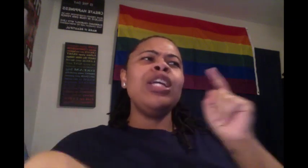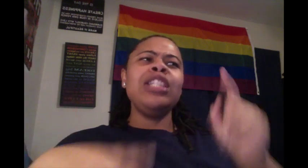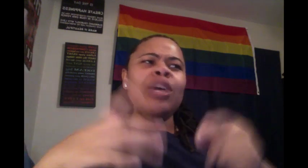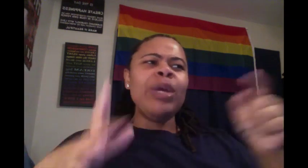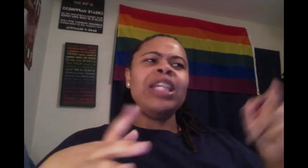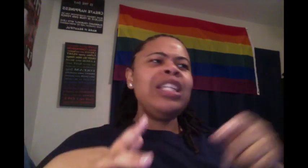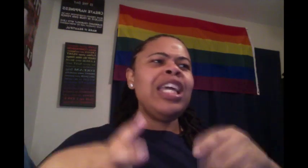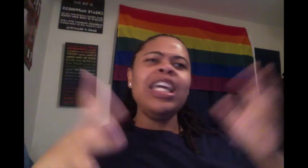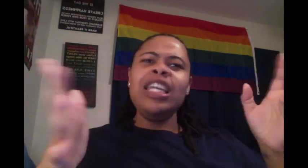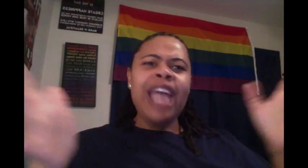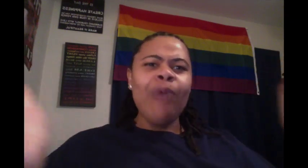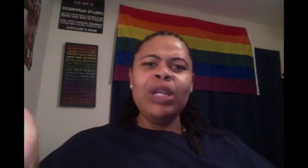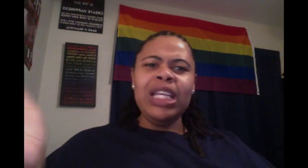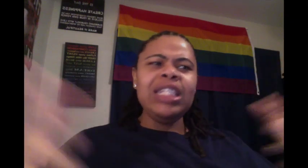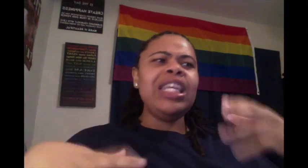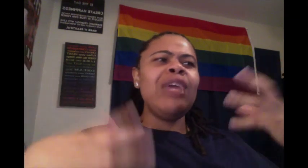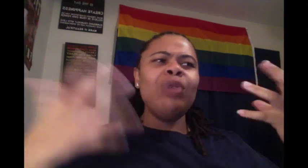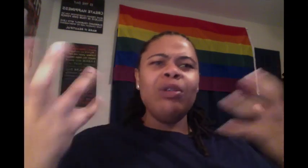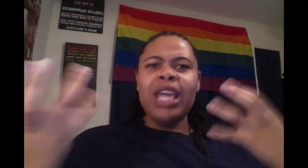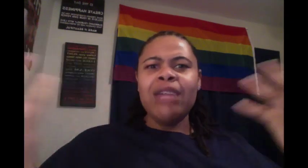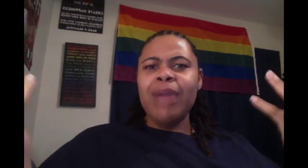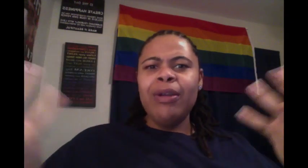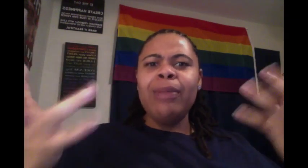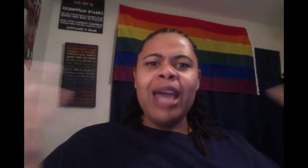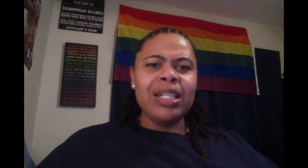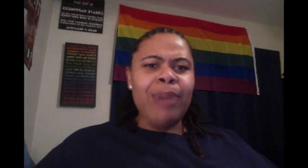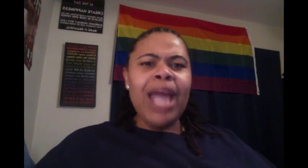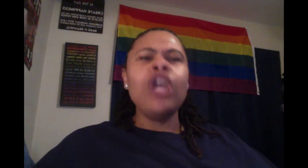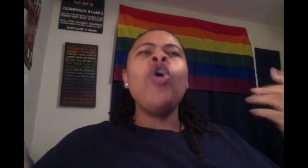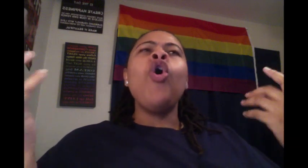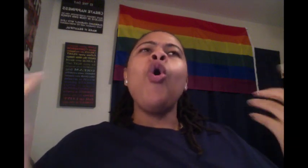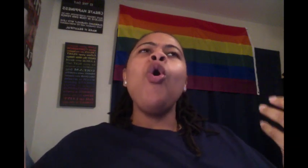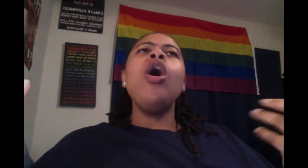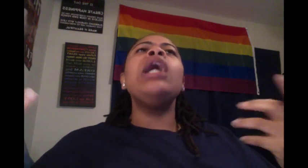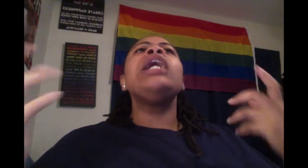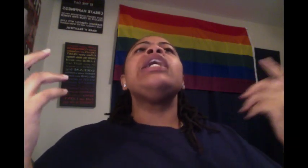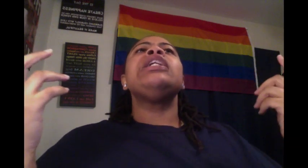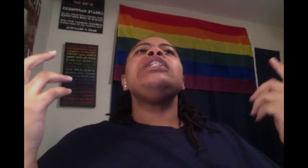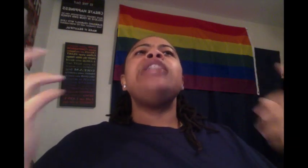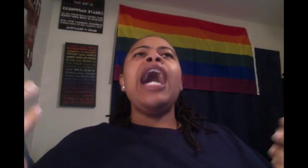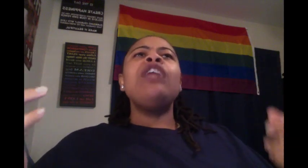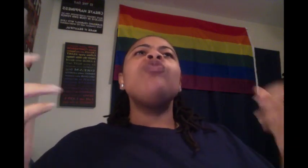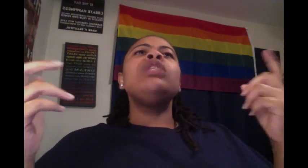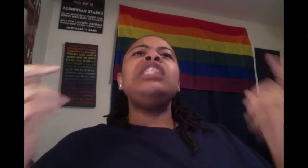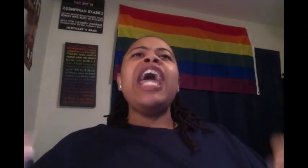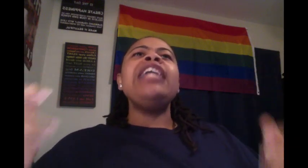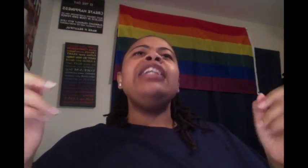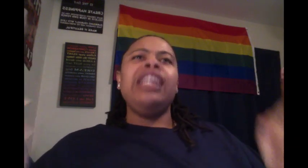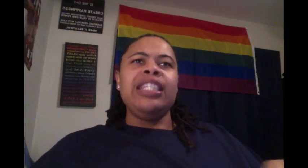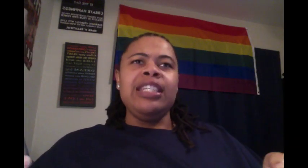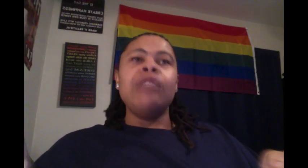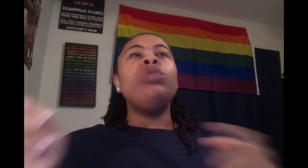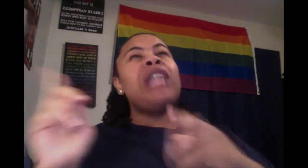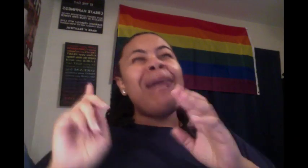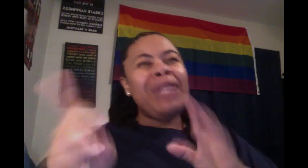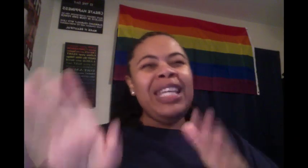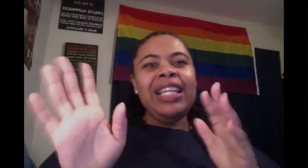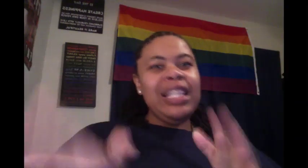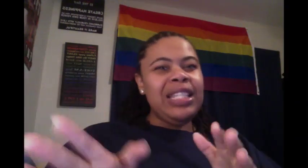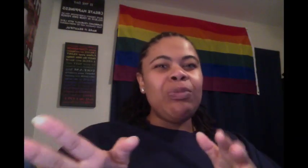did what he did and he got with Lizzie and went on ahead and married him out of spite or Donald was dating Lizzie, which I'm thinking this is what